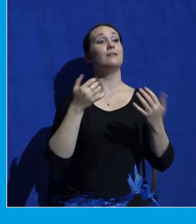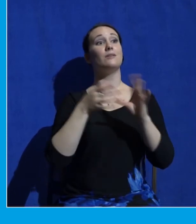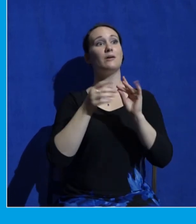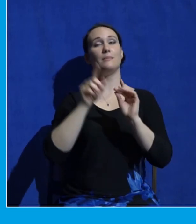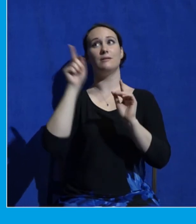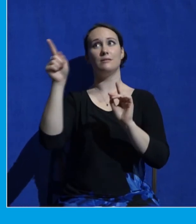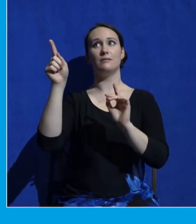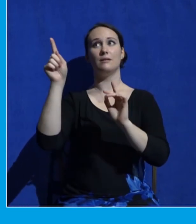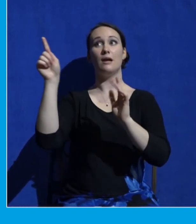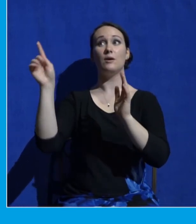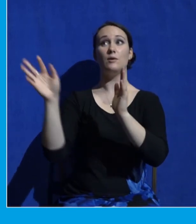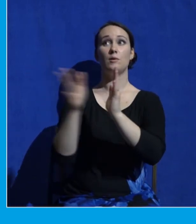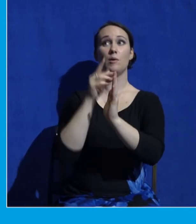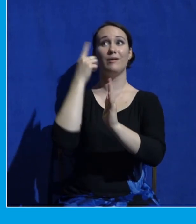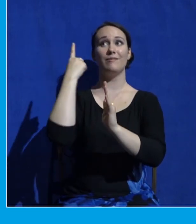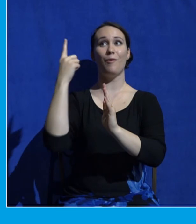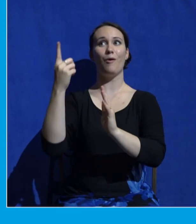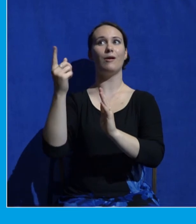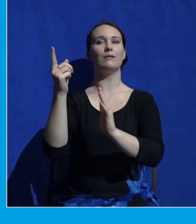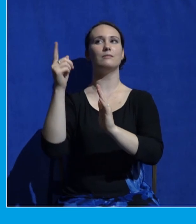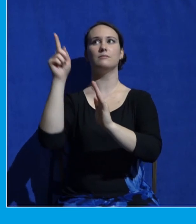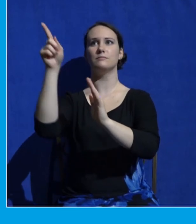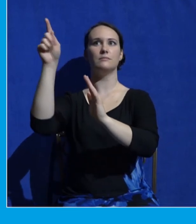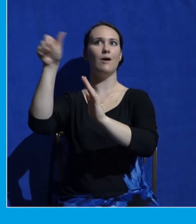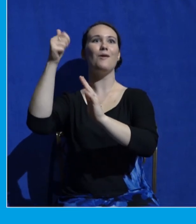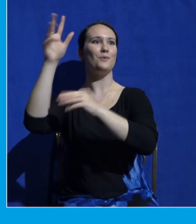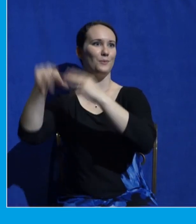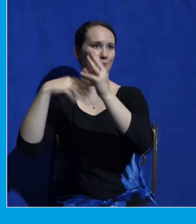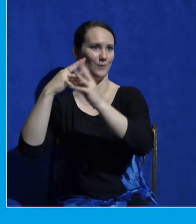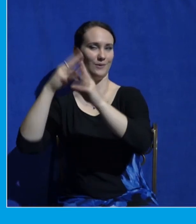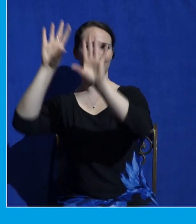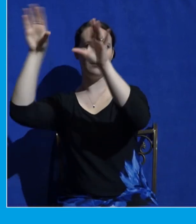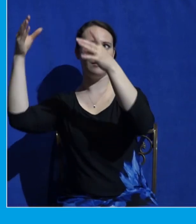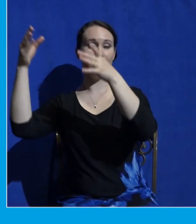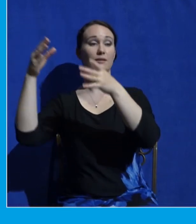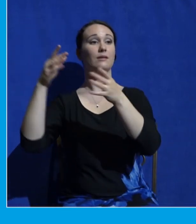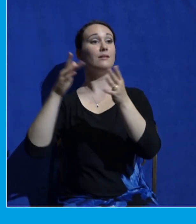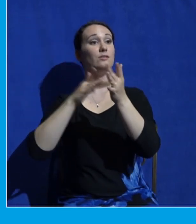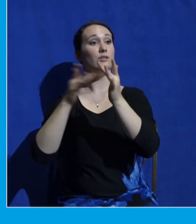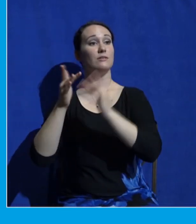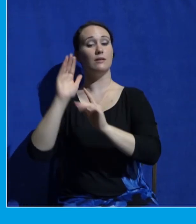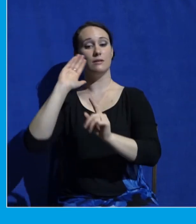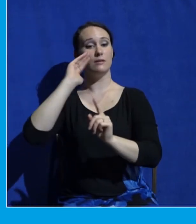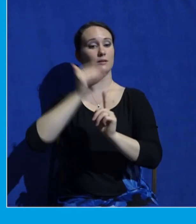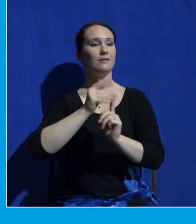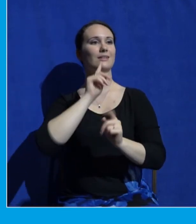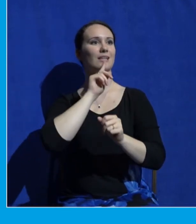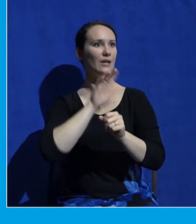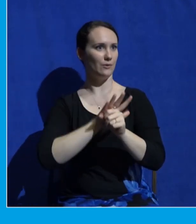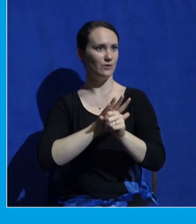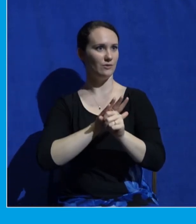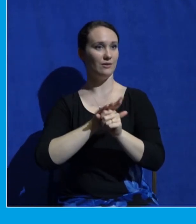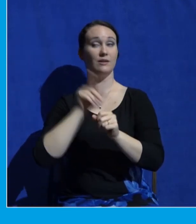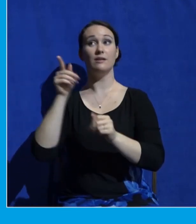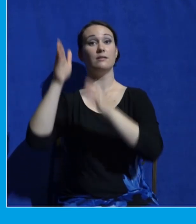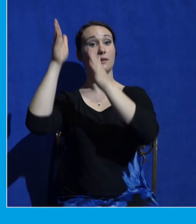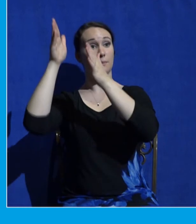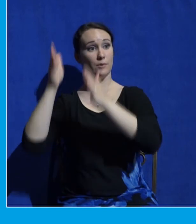in another world. Jesus is the guarantor, the person who assumes responsibility